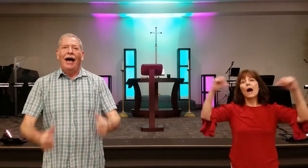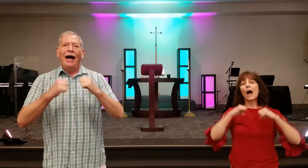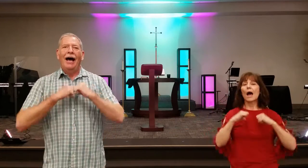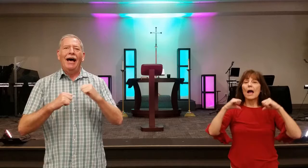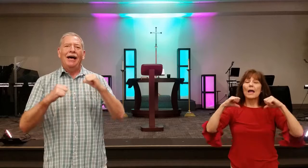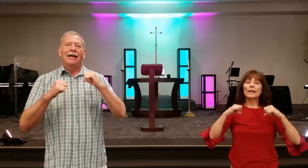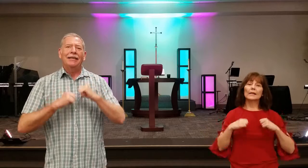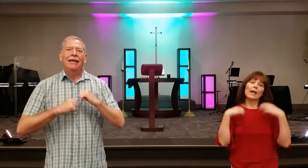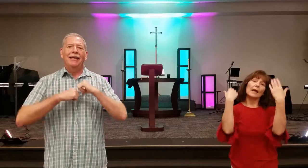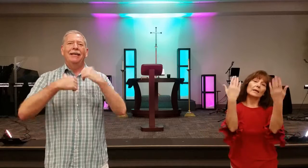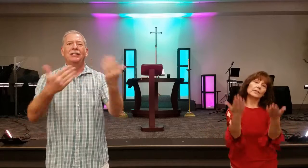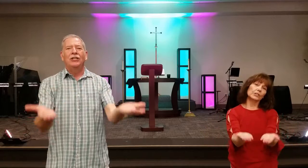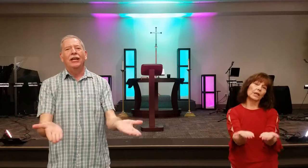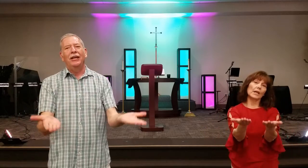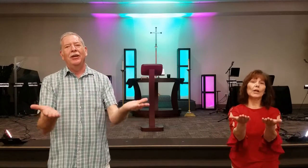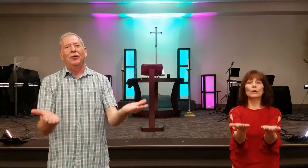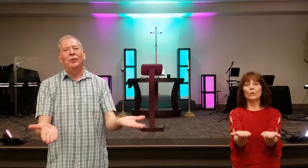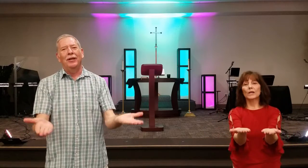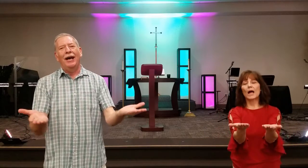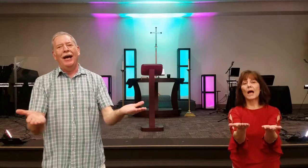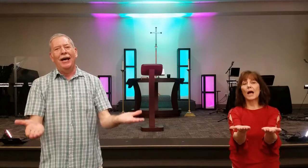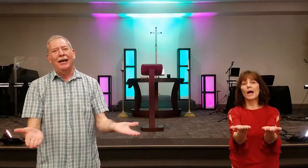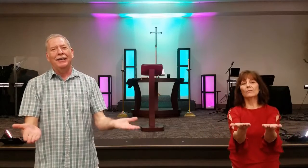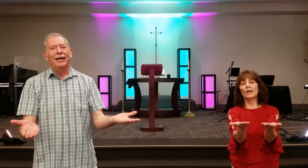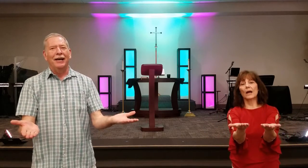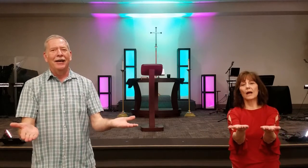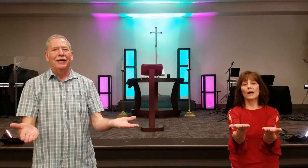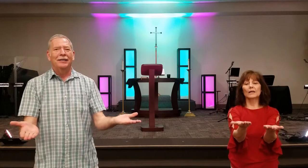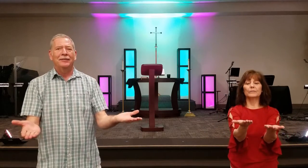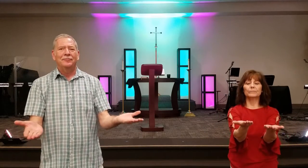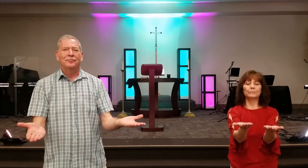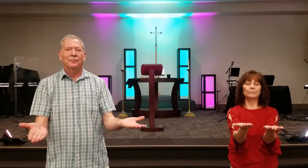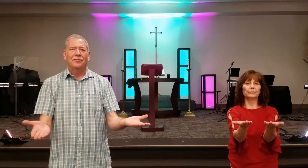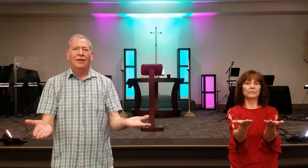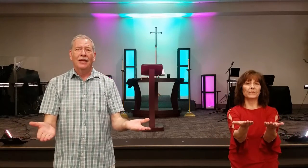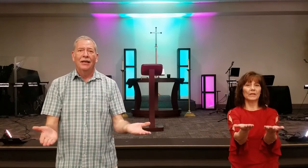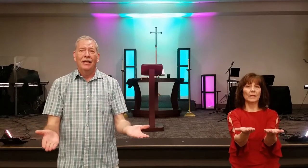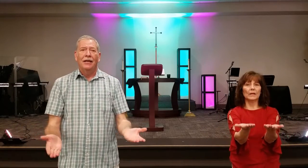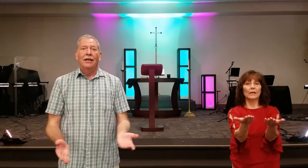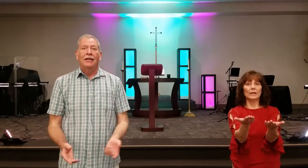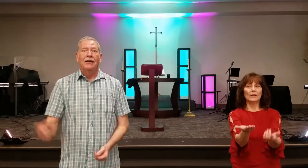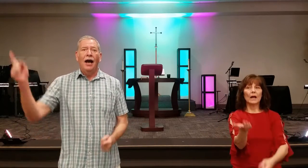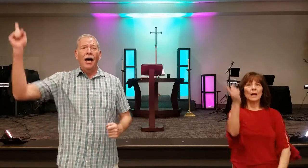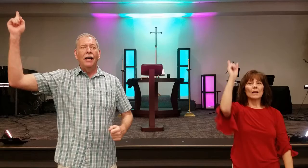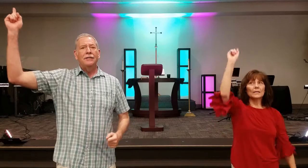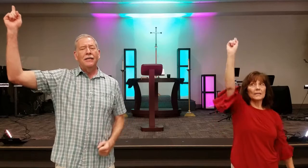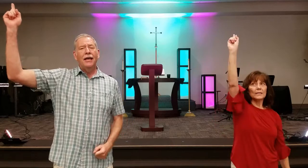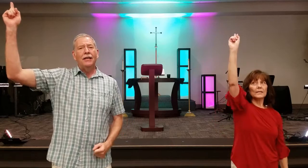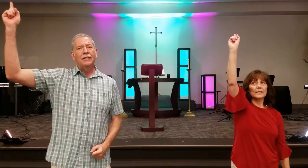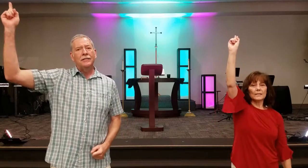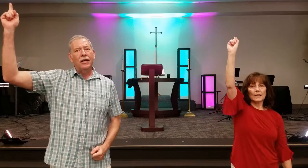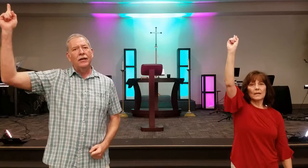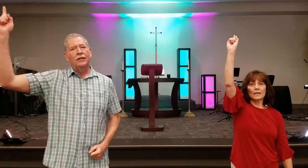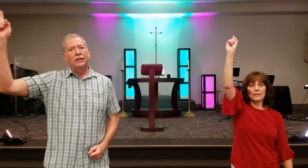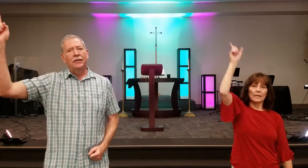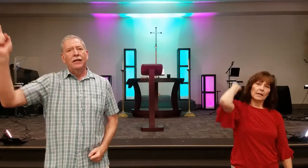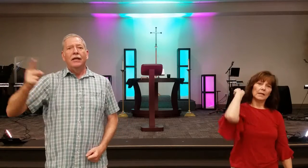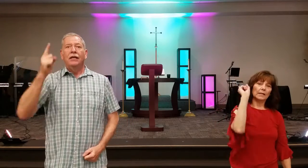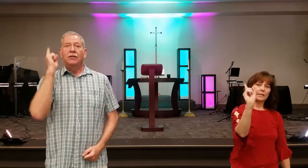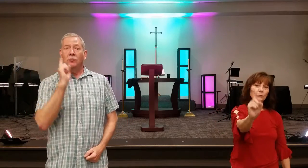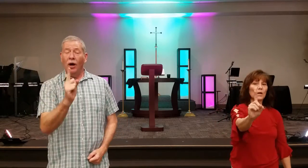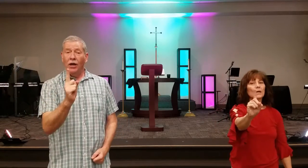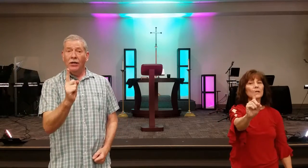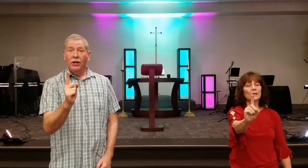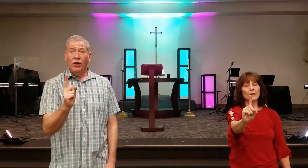I can share what I've got God sent His Son